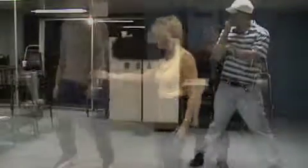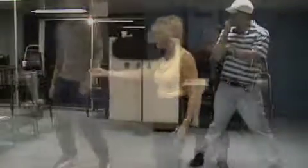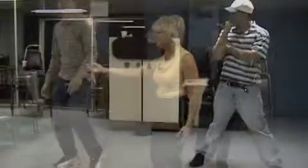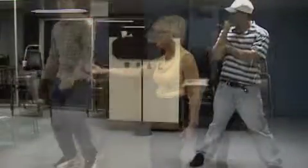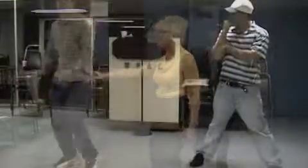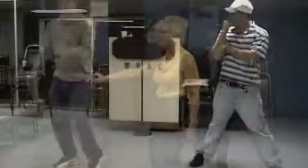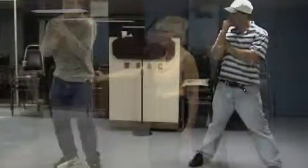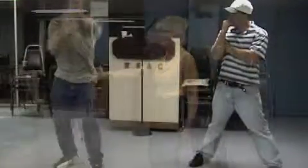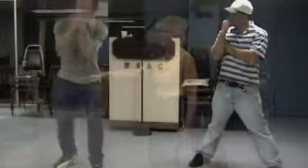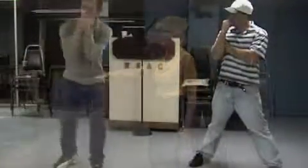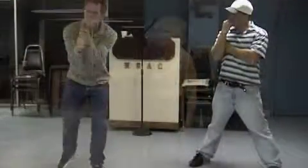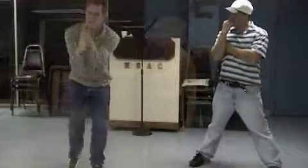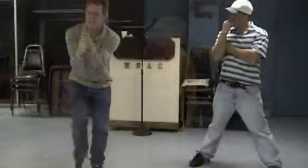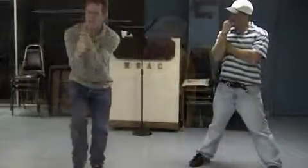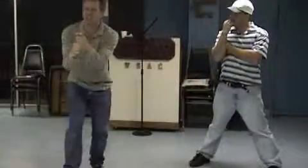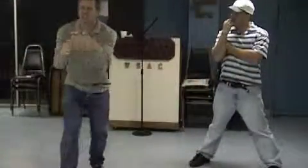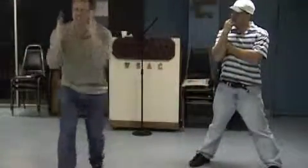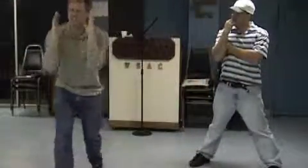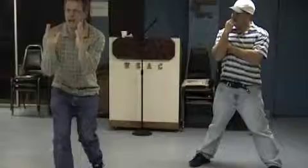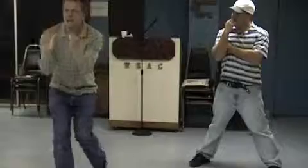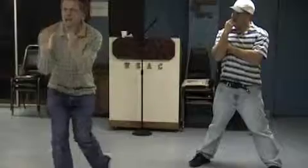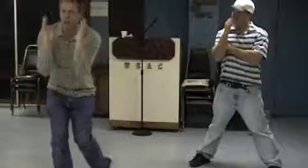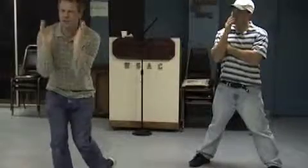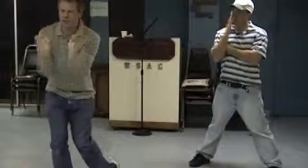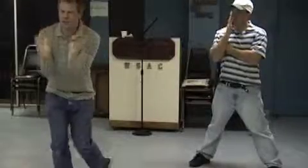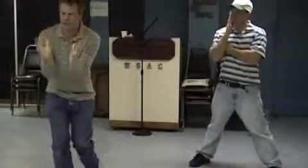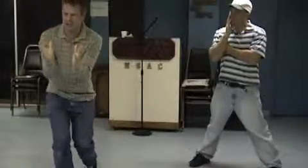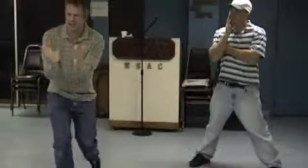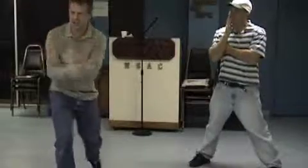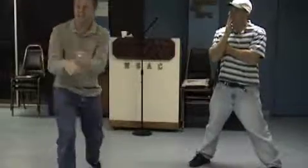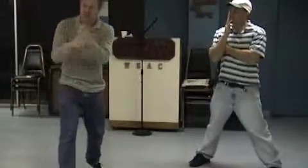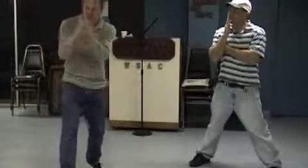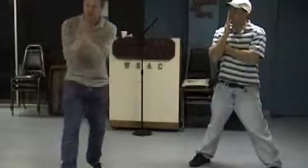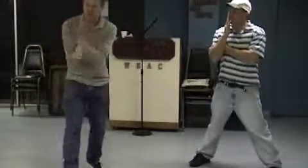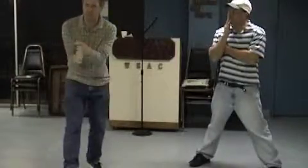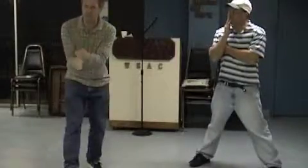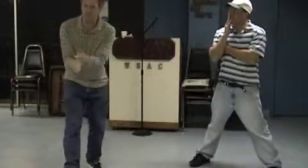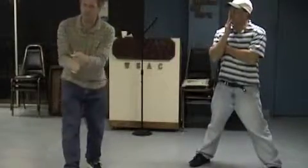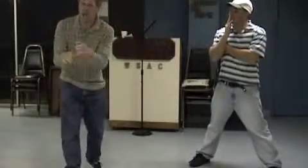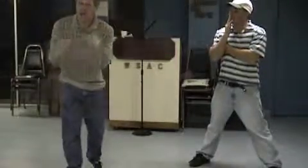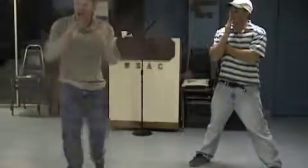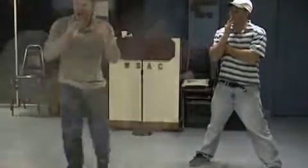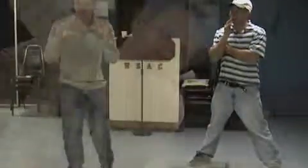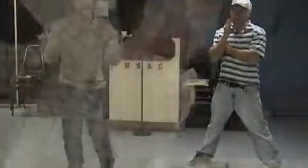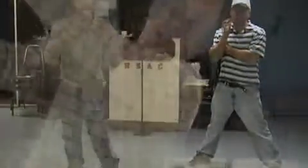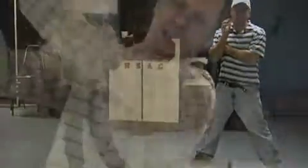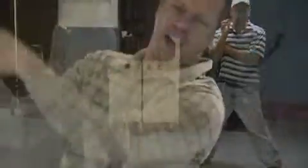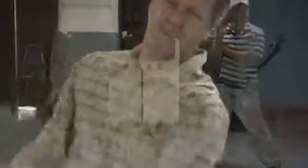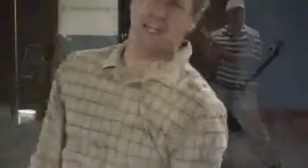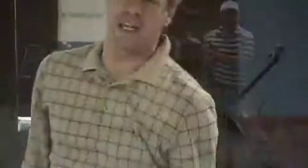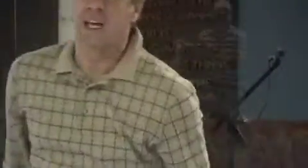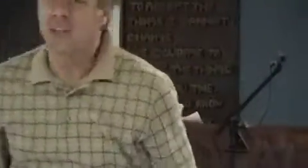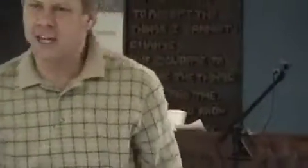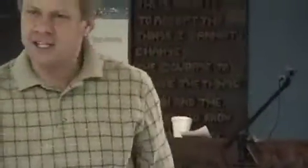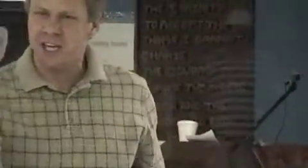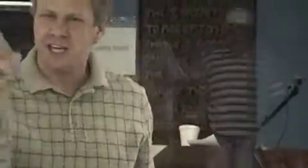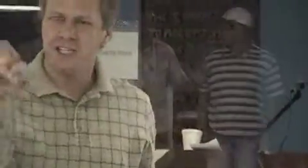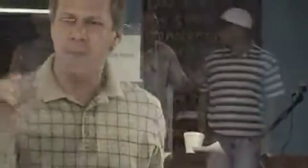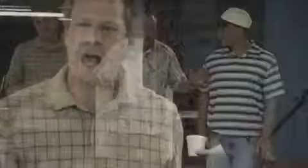500 feet, this is a wooden ash. This is made in Louisville, Kentucky. Literally. This is the best band you've ever sold at me. This is the